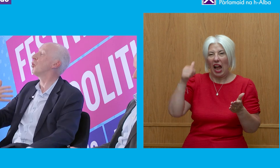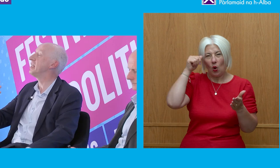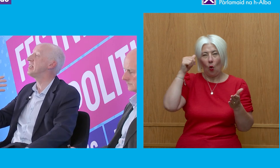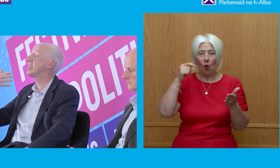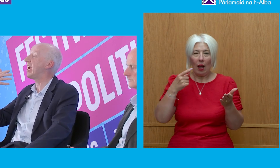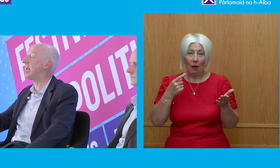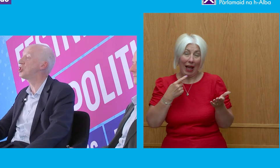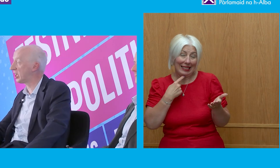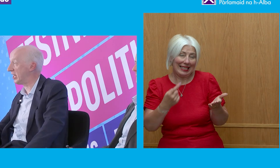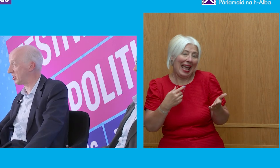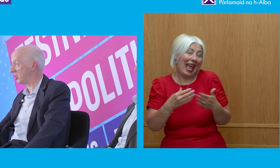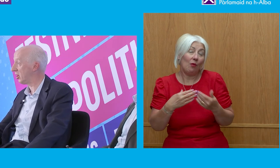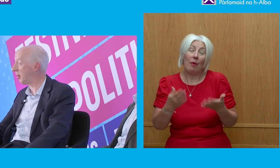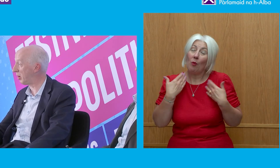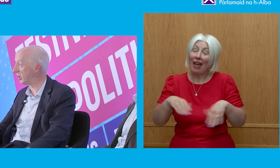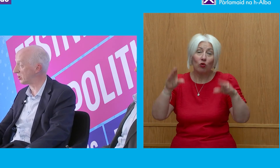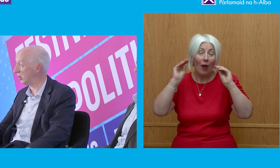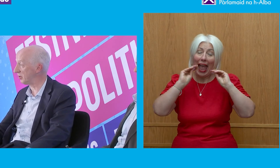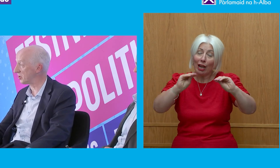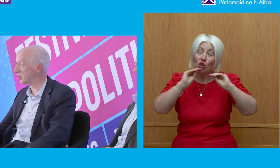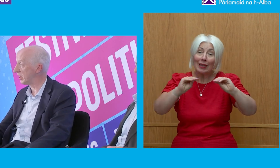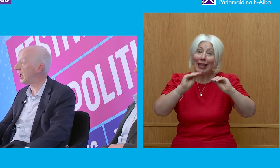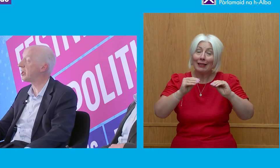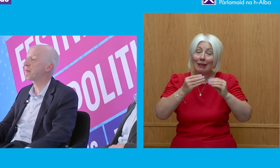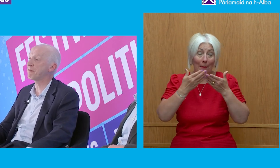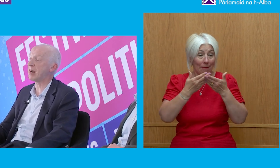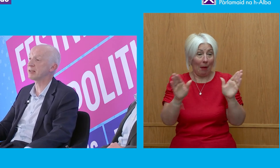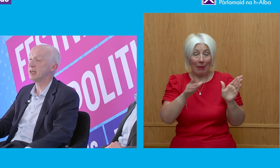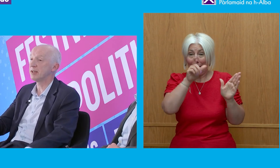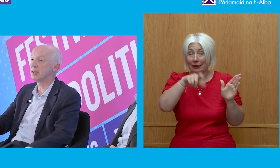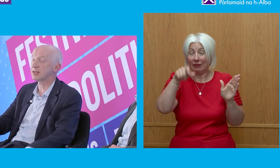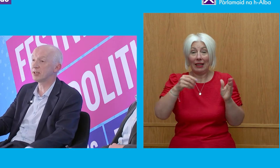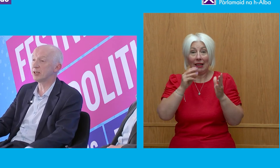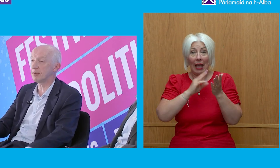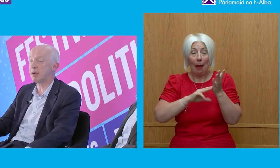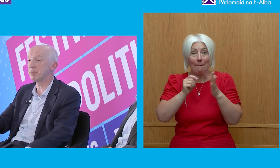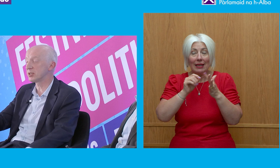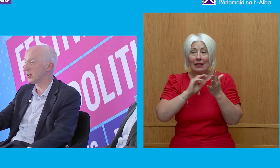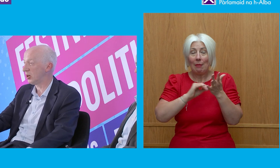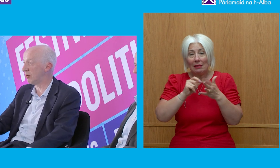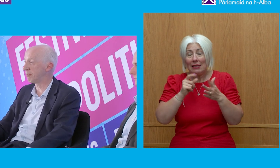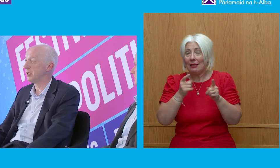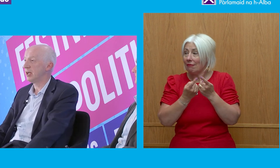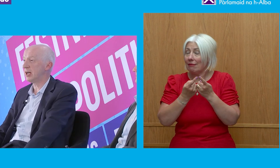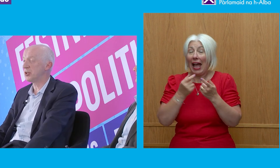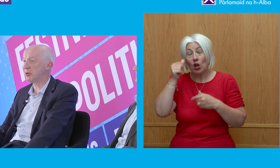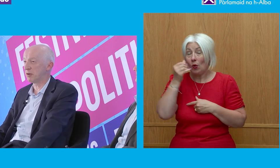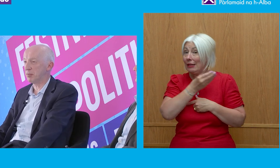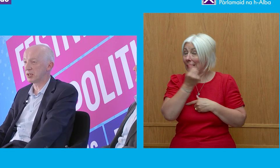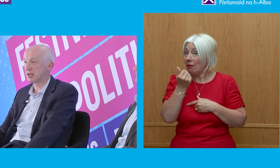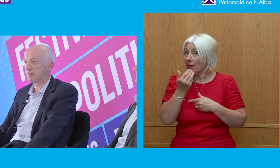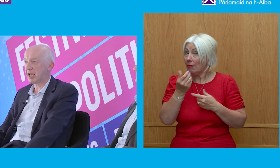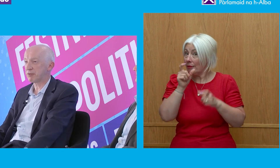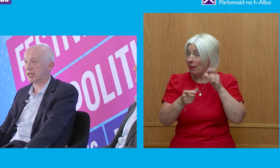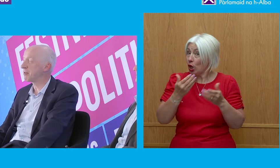we need to educate our public servants. I know for a fact that certain members of the new